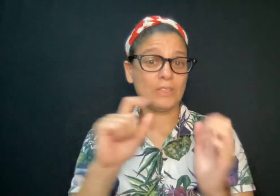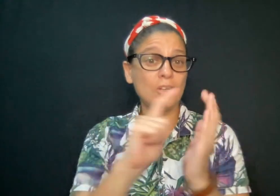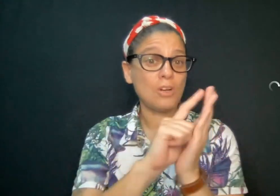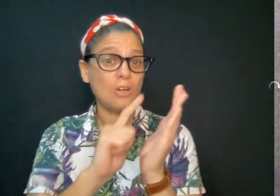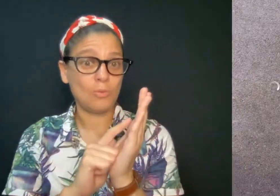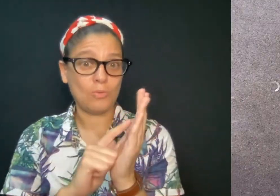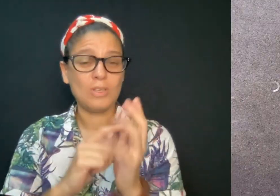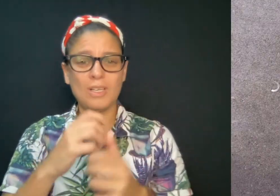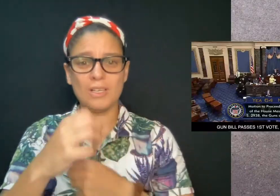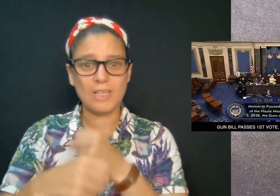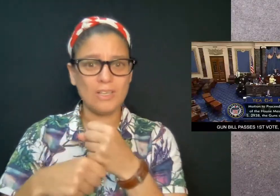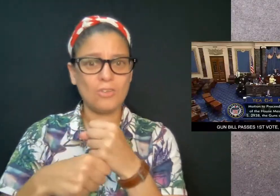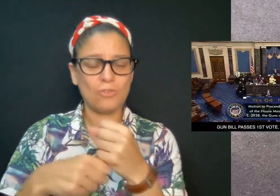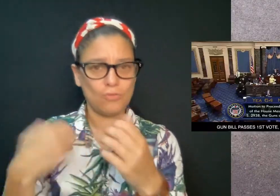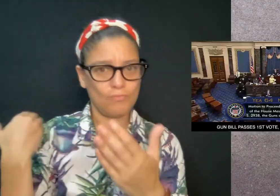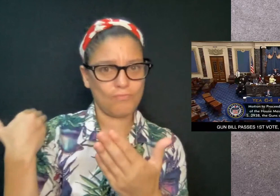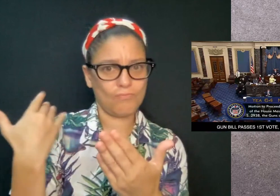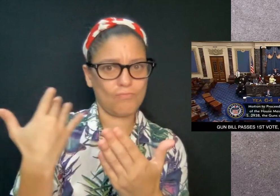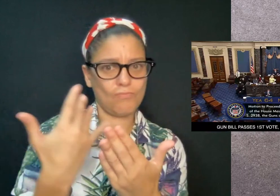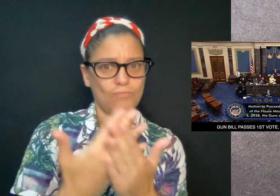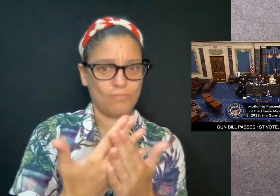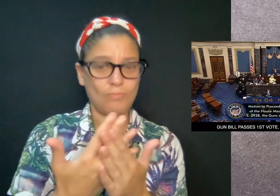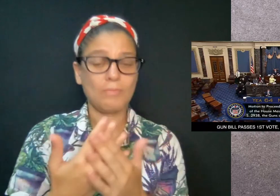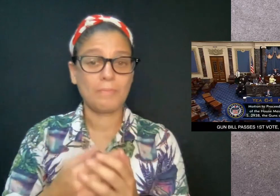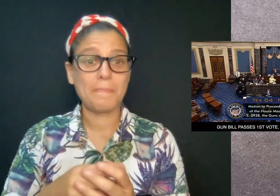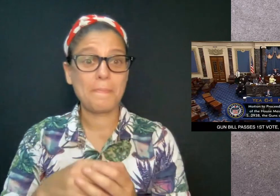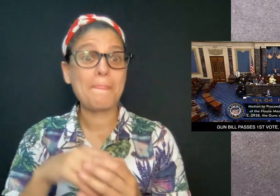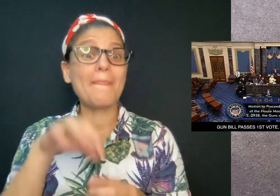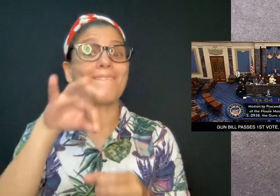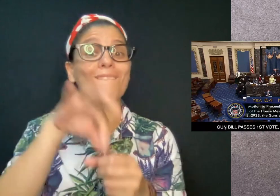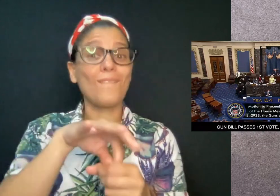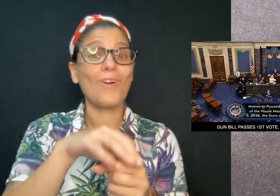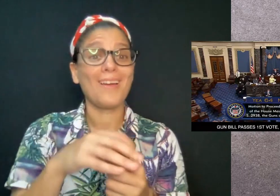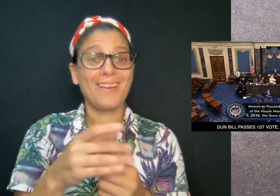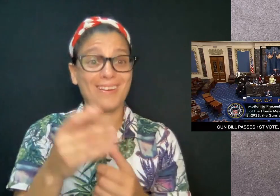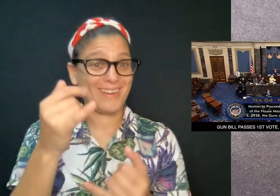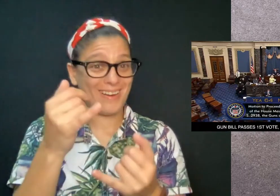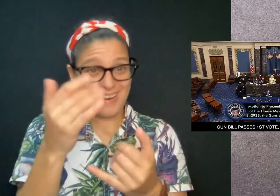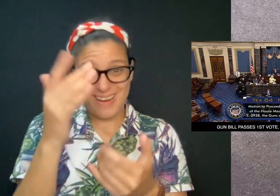The US is on the verge of getting its first new gun safety law in years.